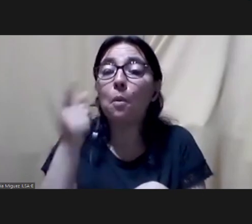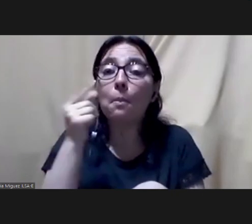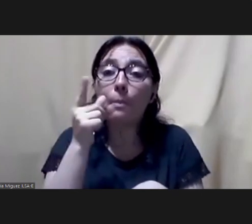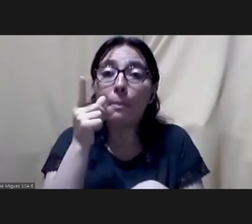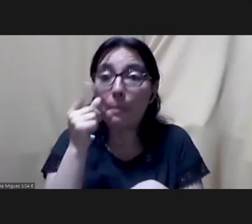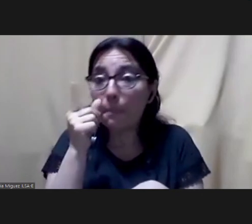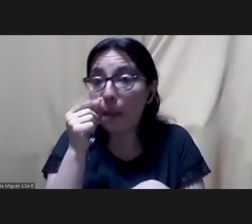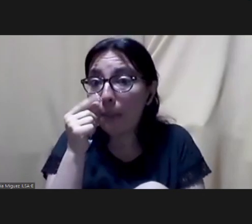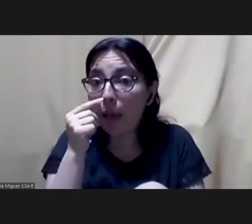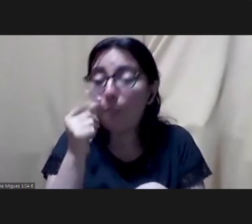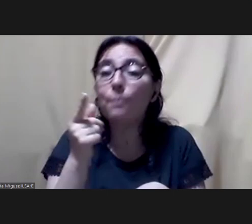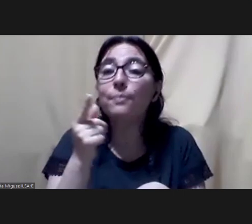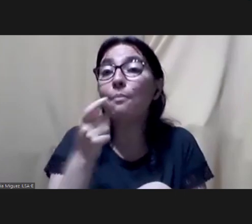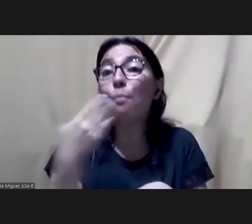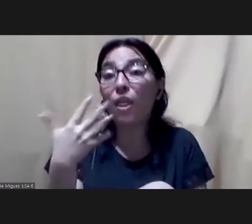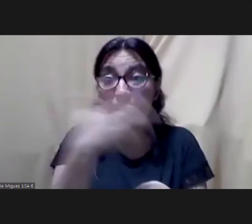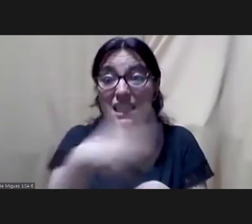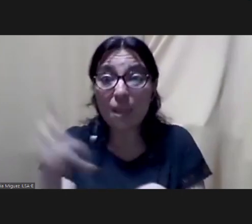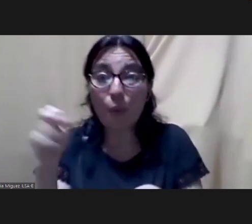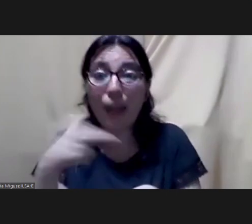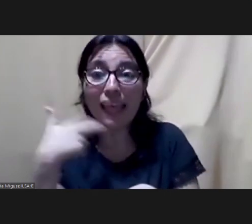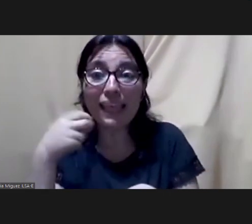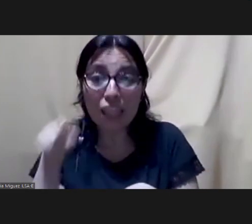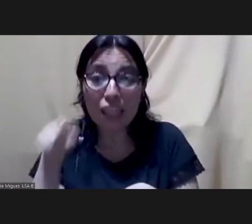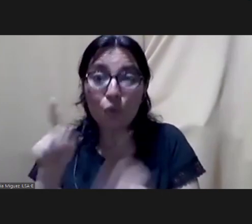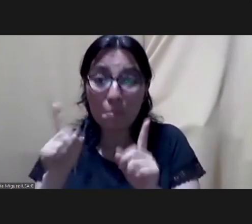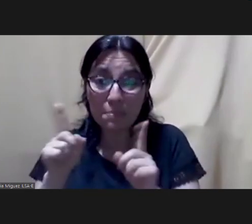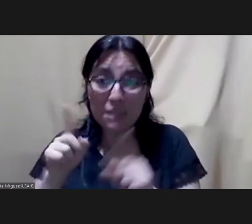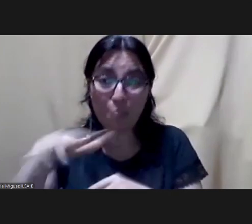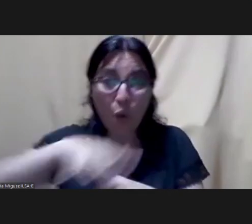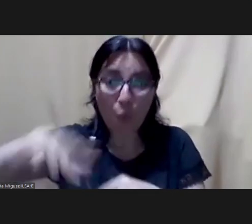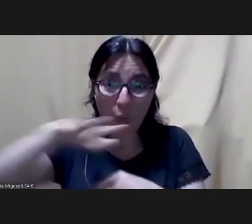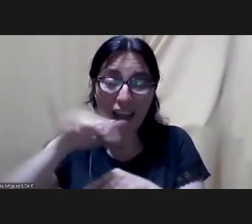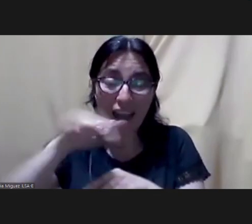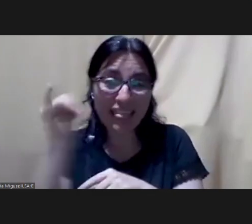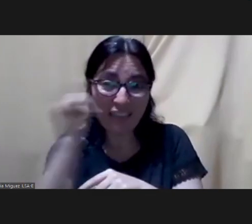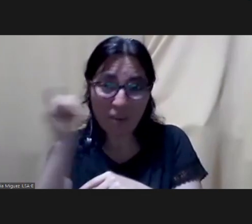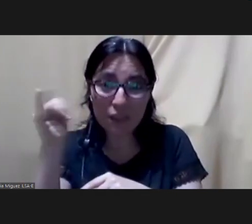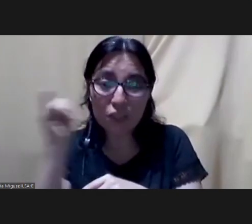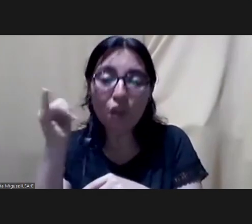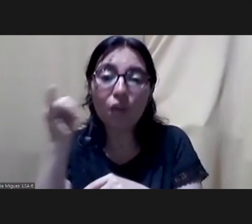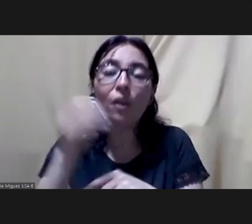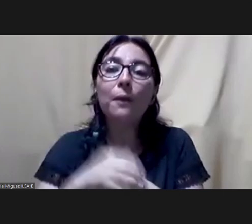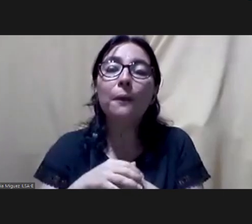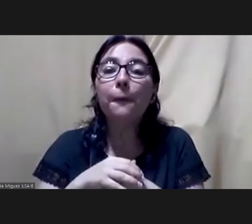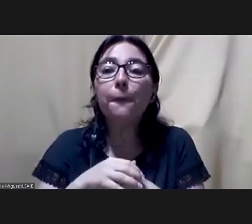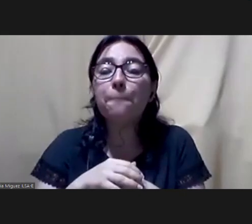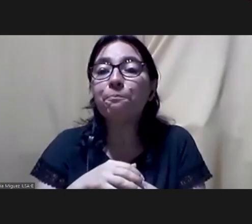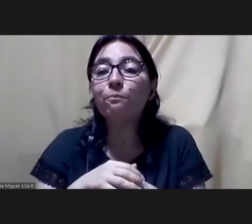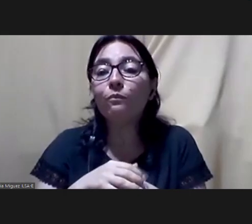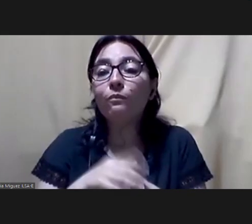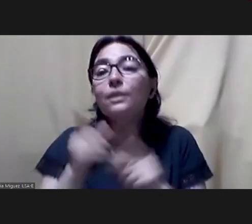if the father could take his children to